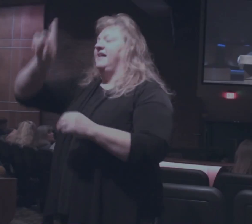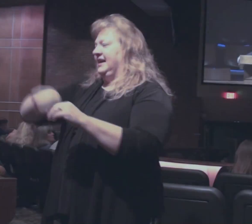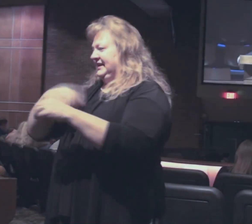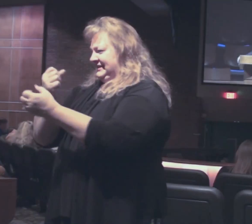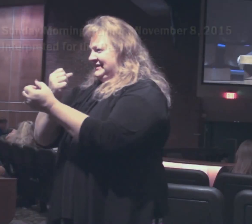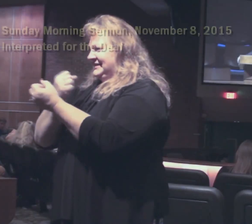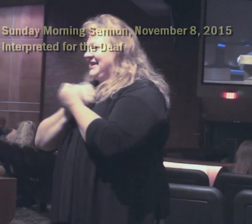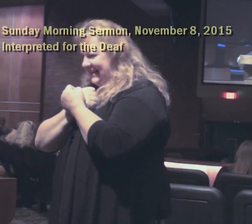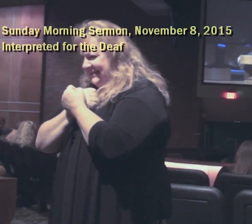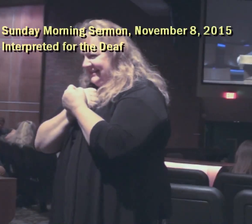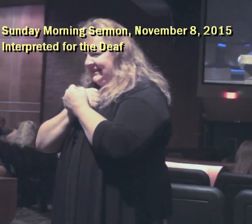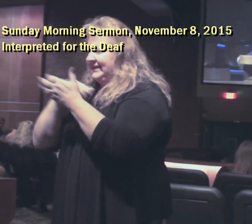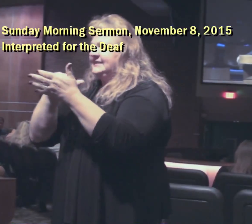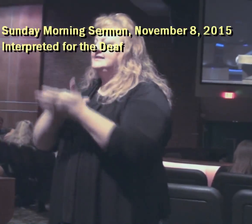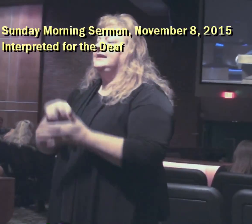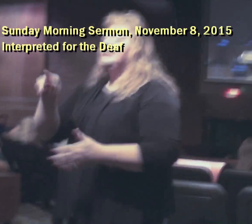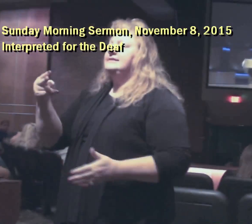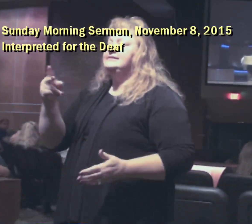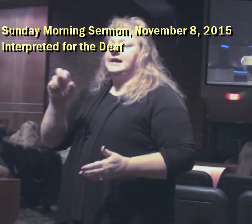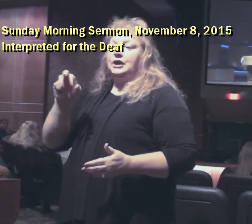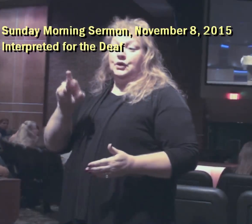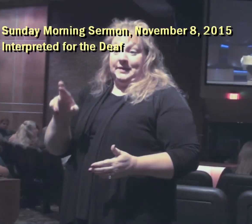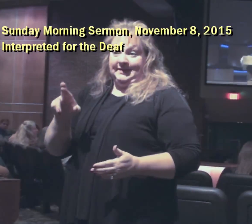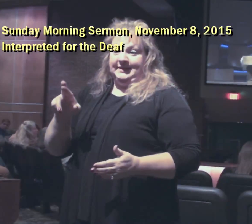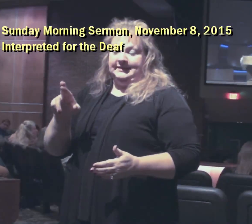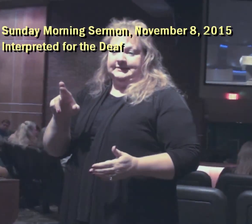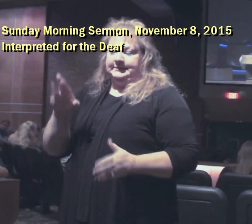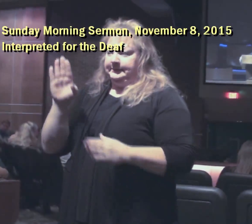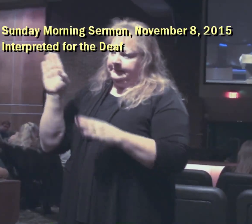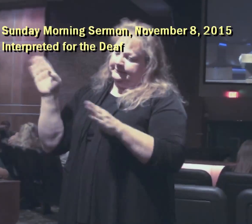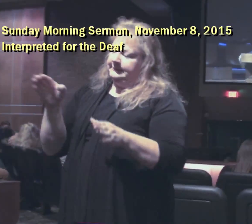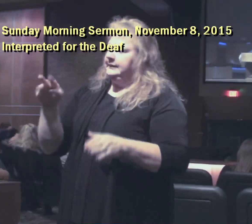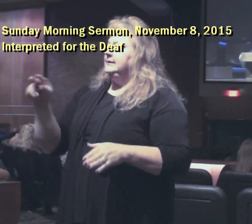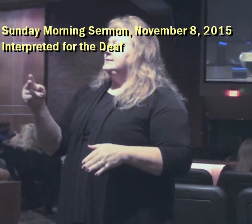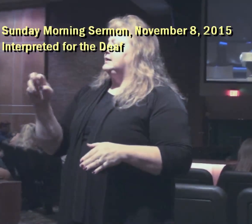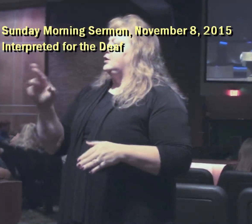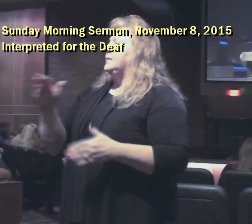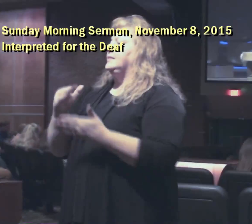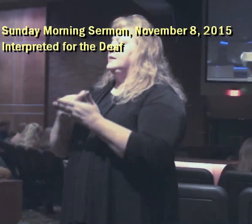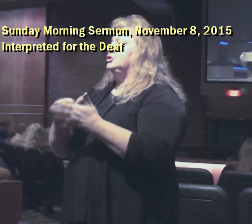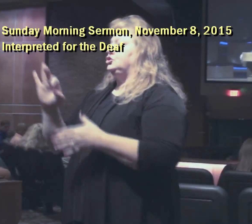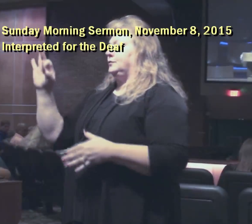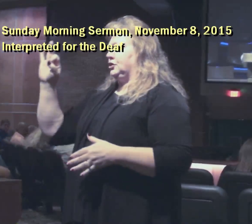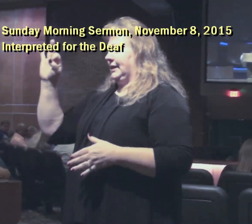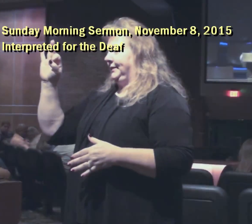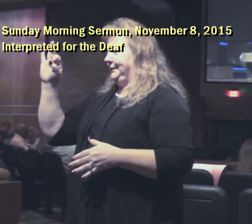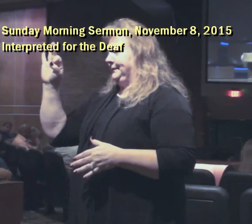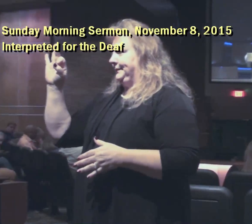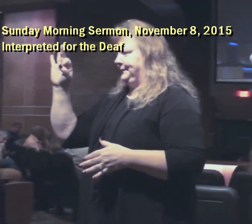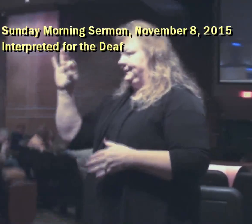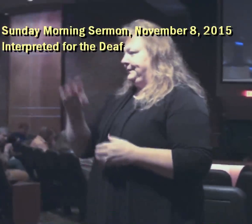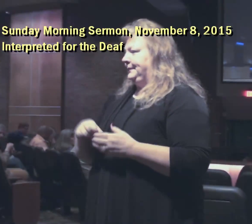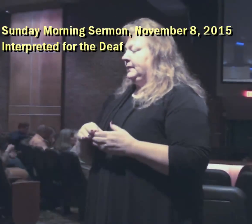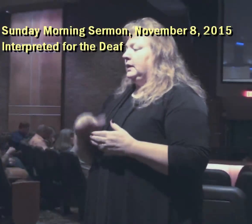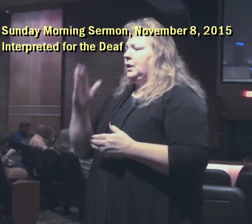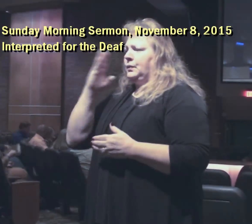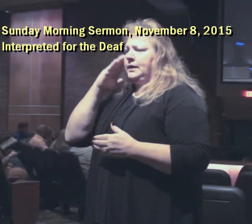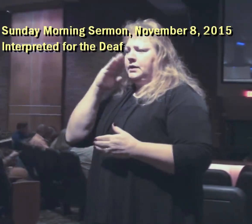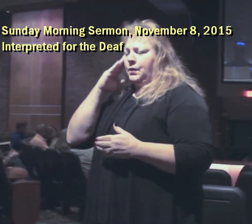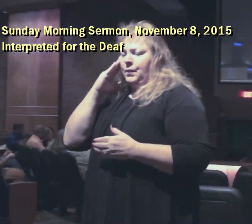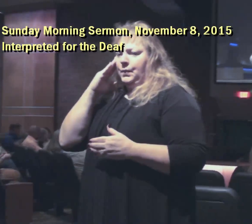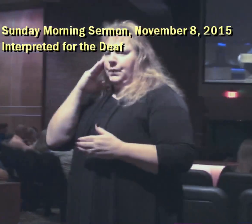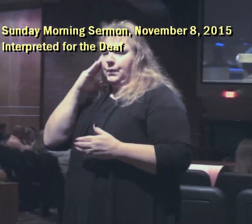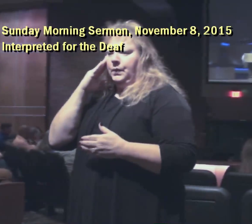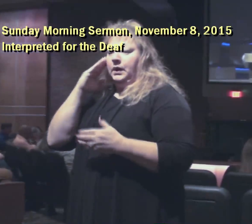In our study in 2 Corinthians, I direct your attention to 2 Corinthians chapter 9. We noted when we